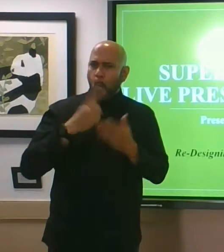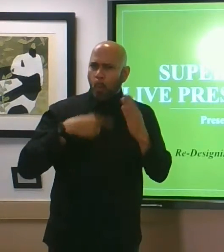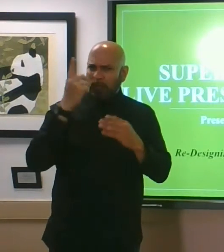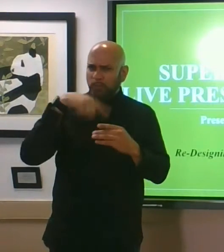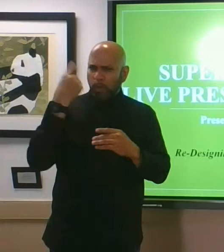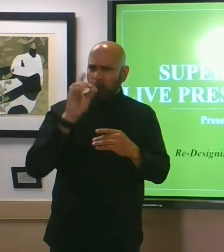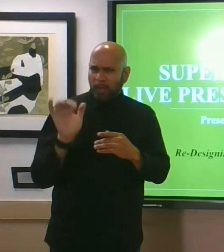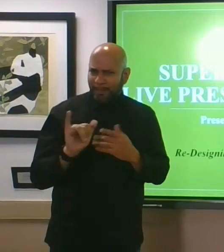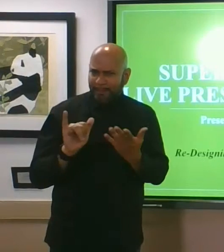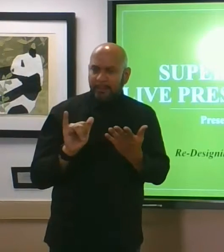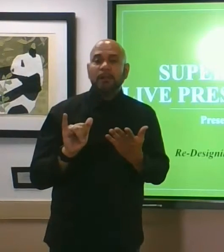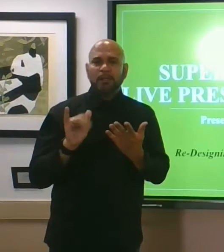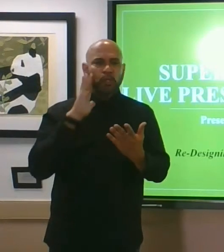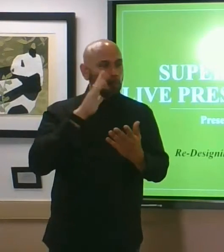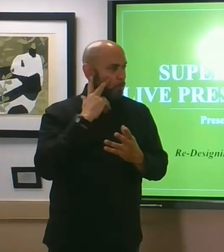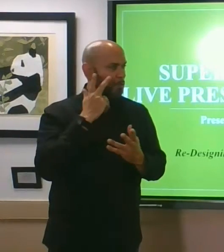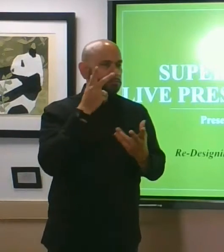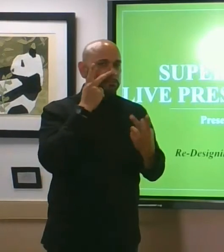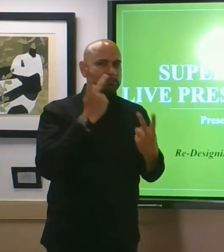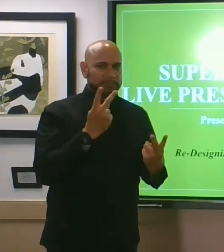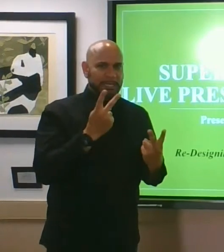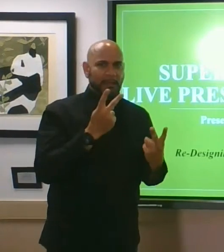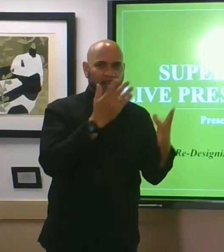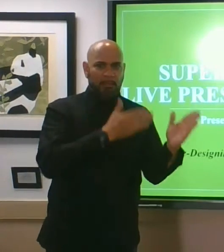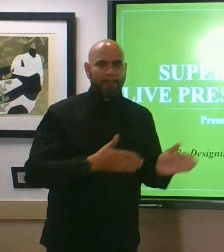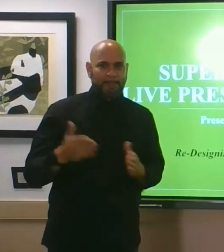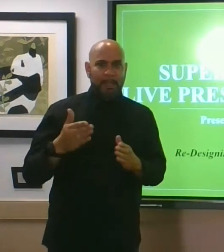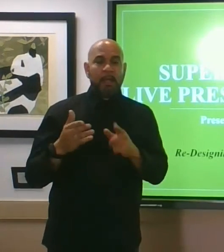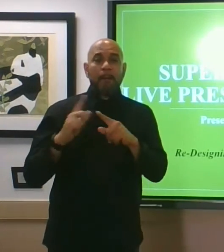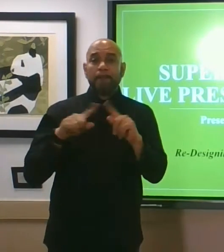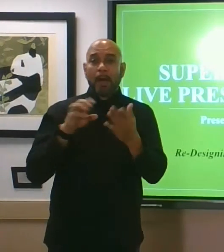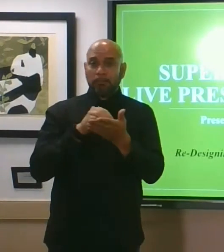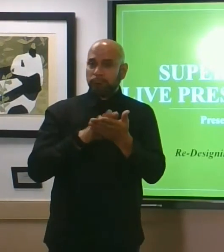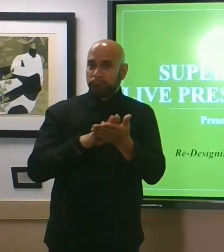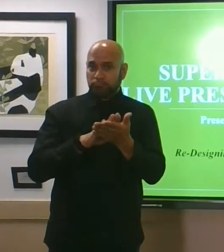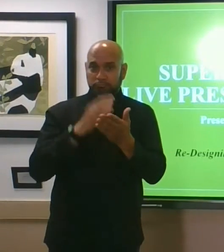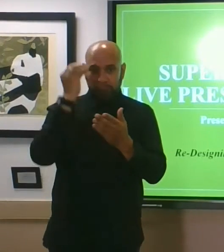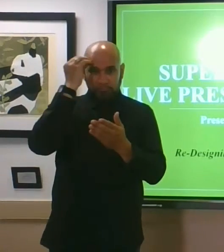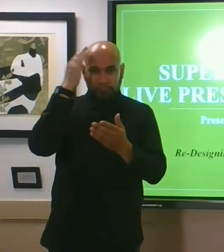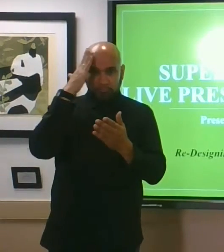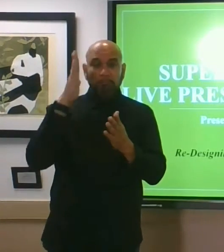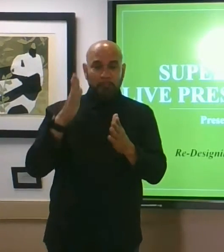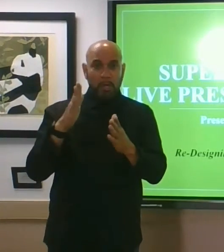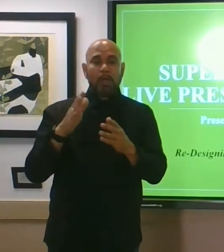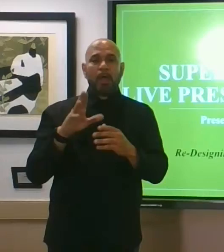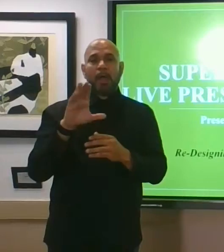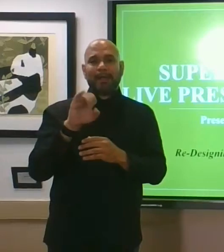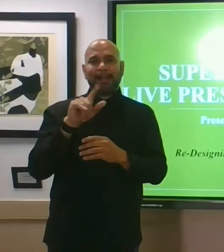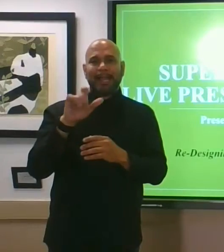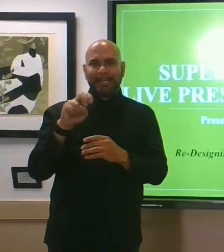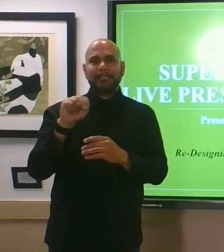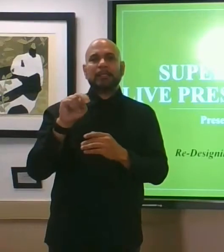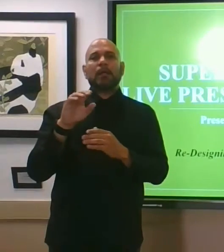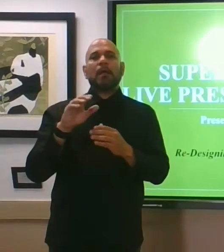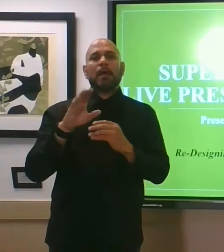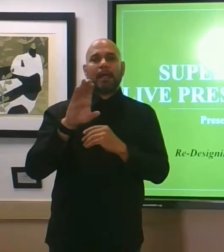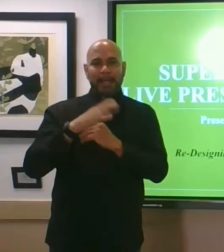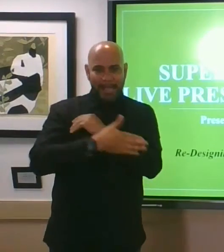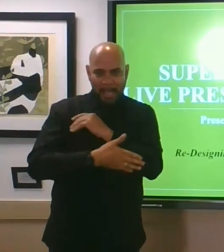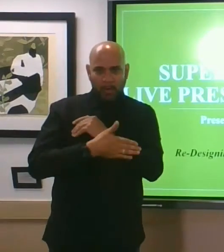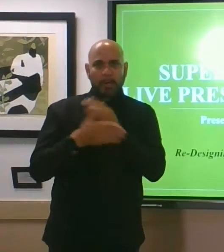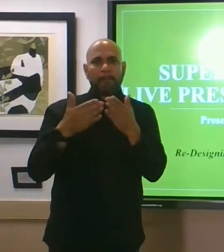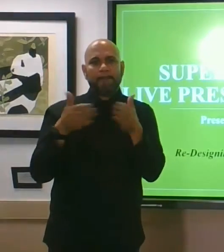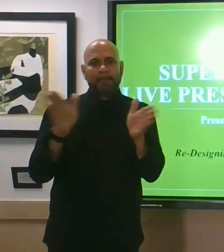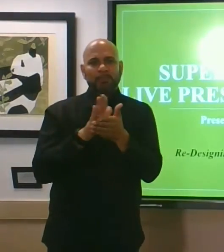plan but please make a note on your calendars the first day of school for clayton county public schools will be august 3rd